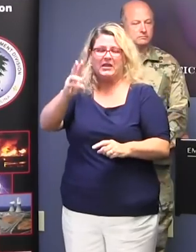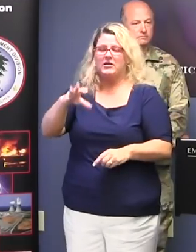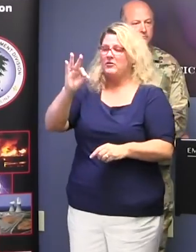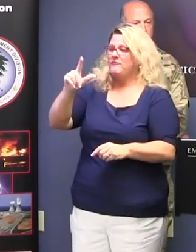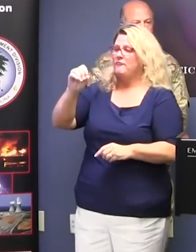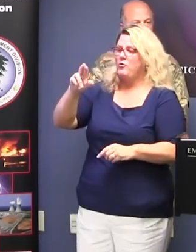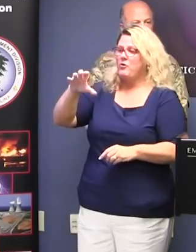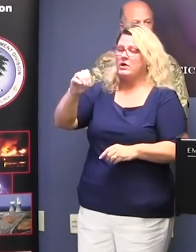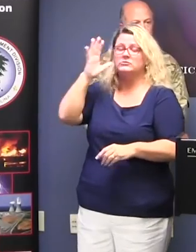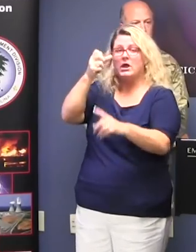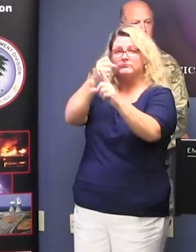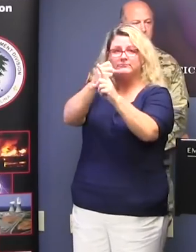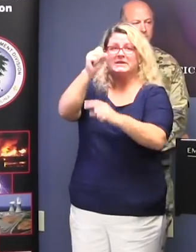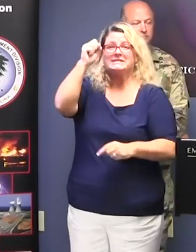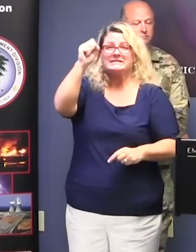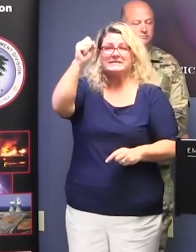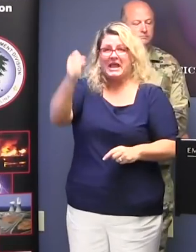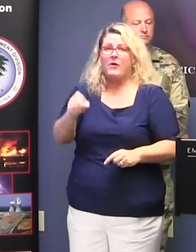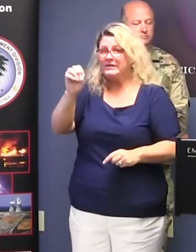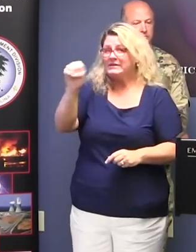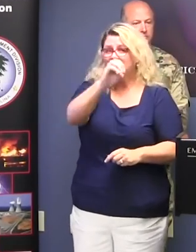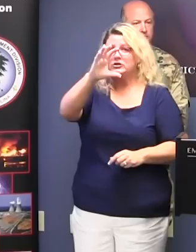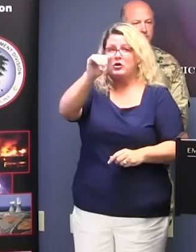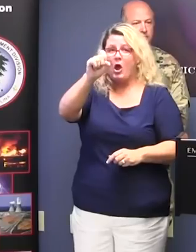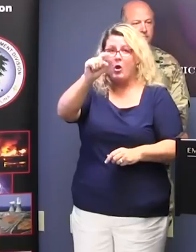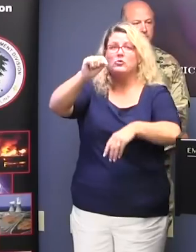the southeast coast as a major hurricane on Thursday.